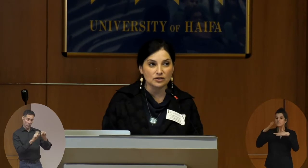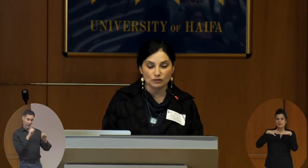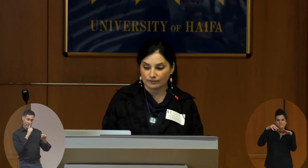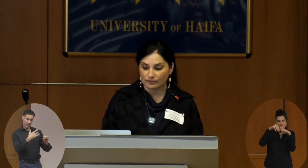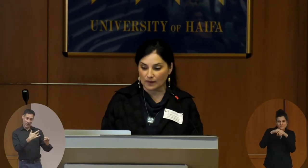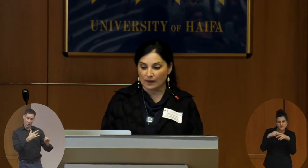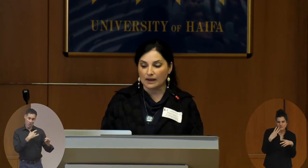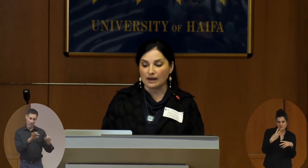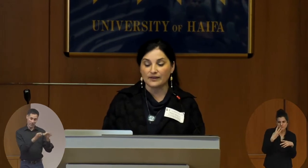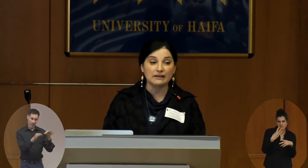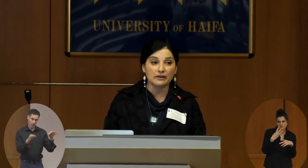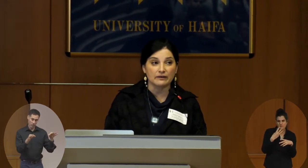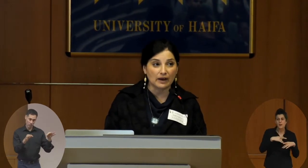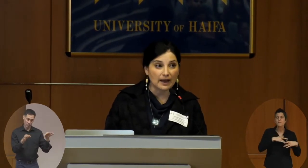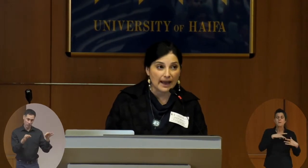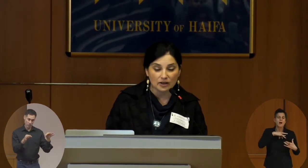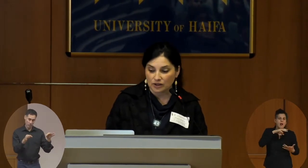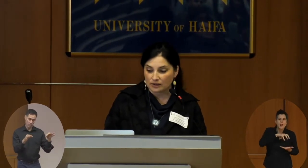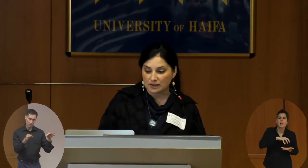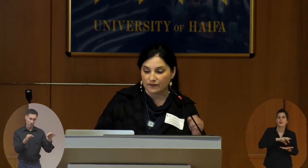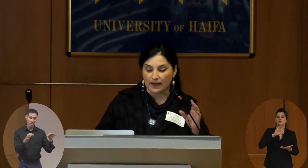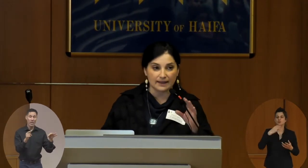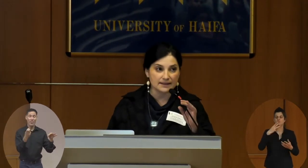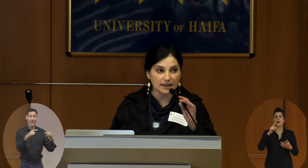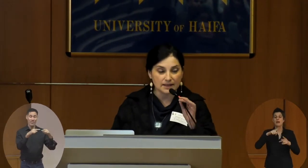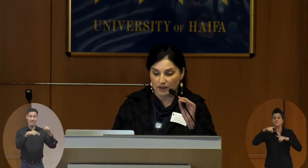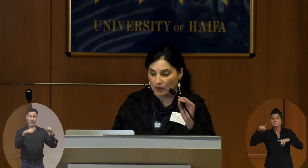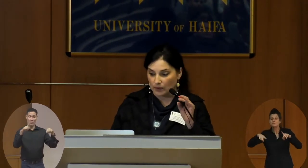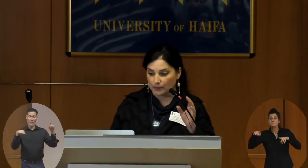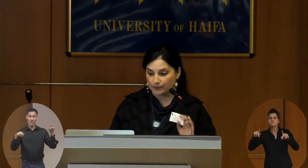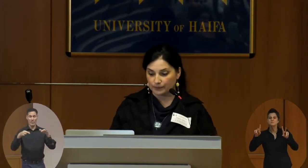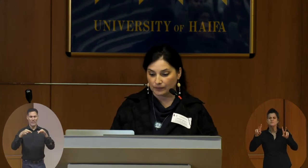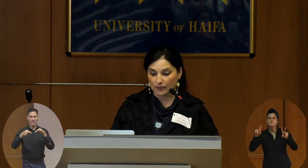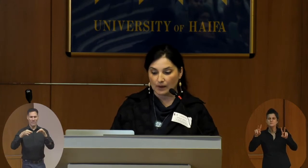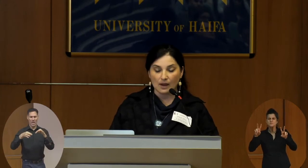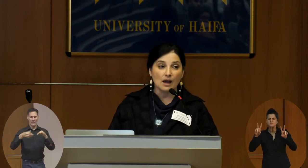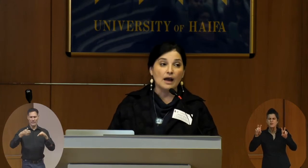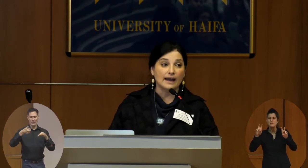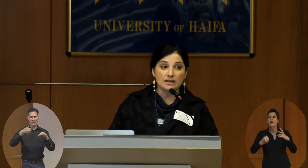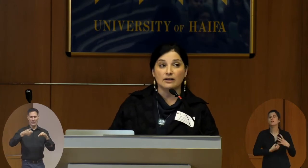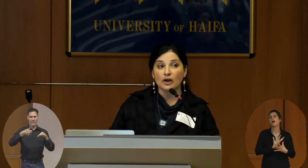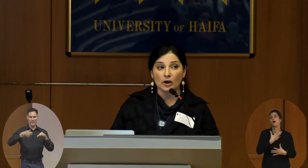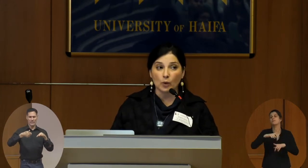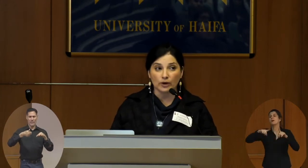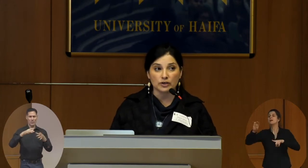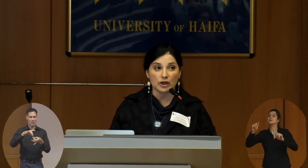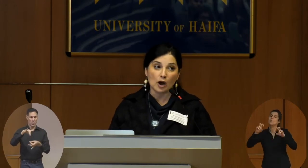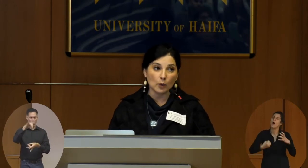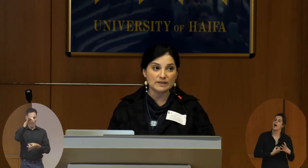then the variation defines its soul and in her work she always